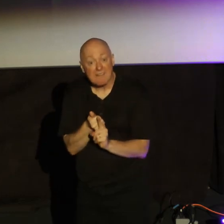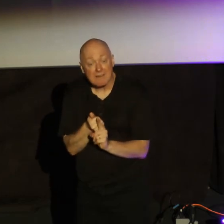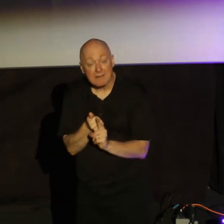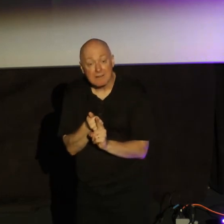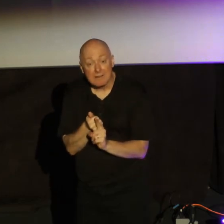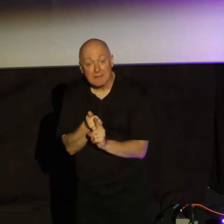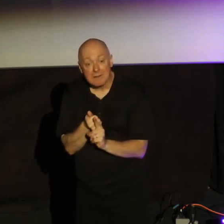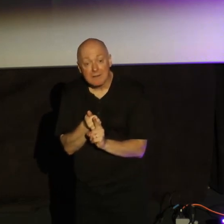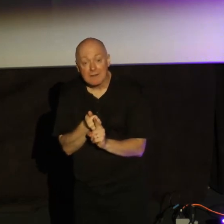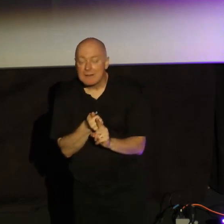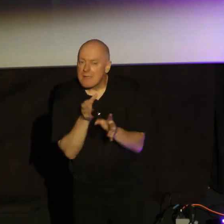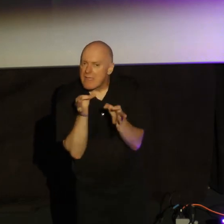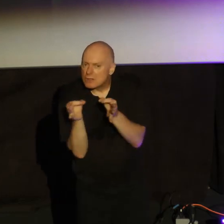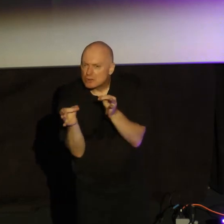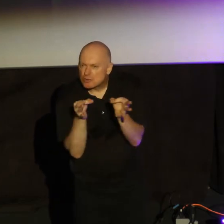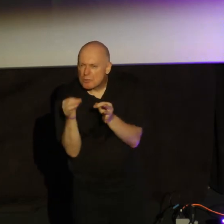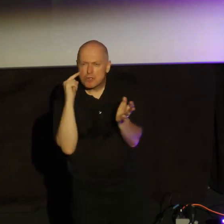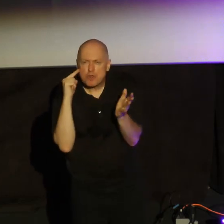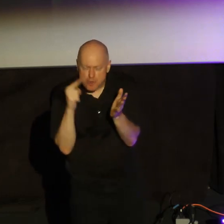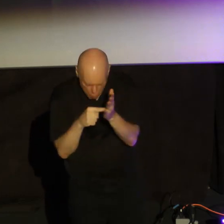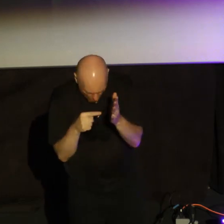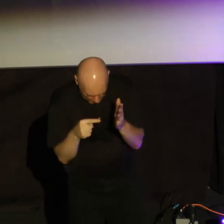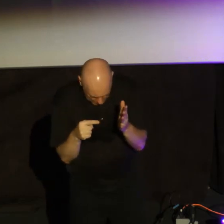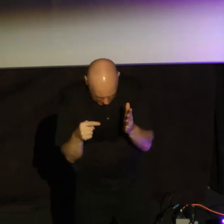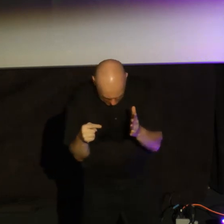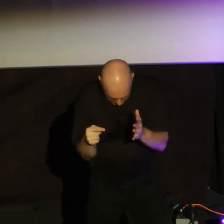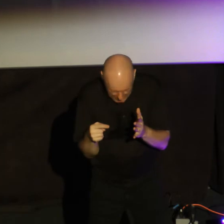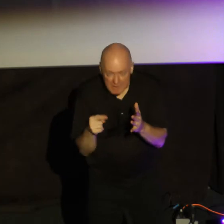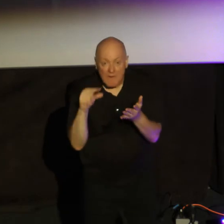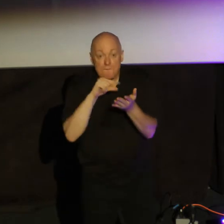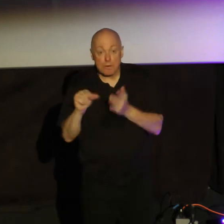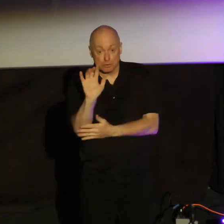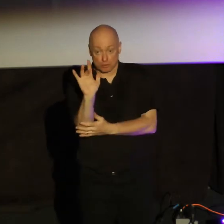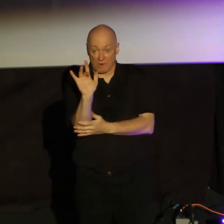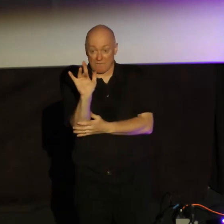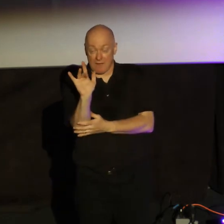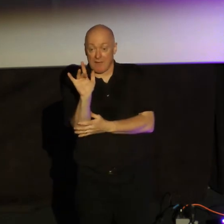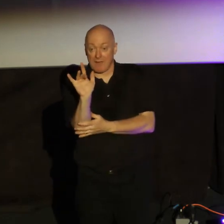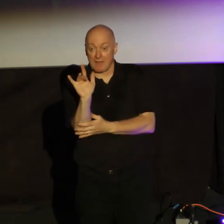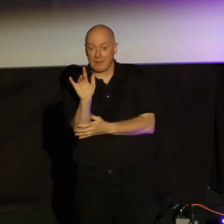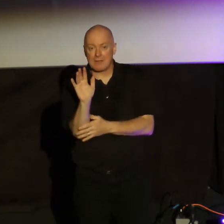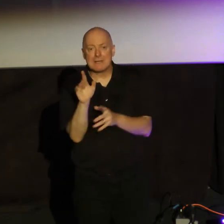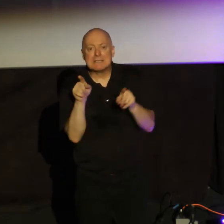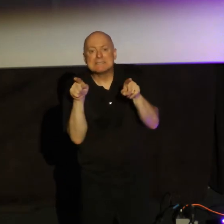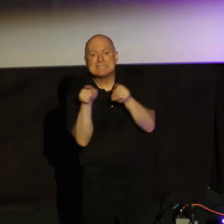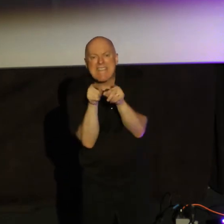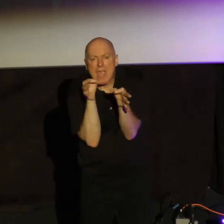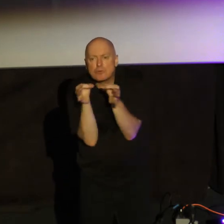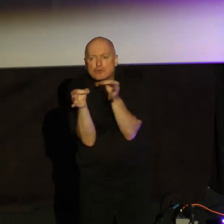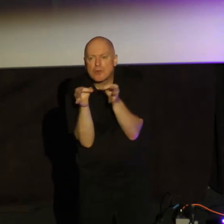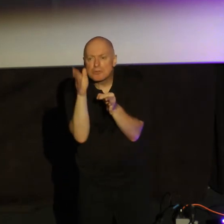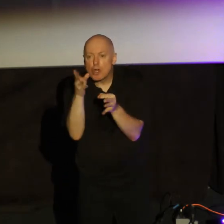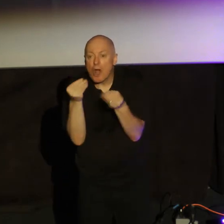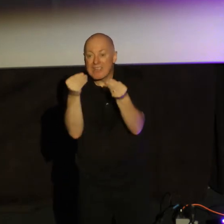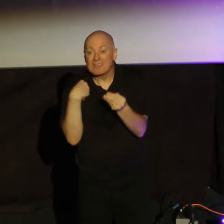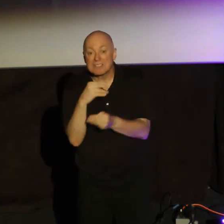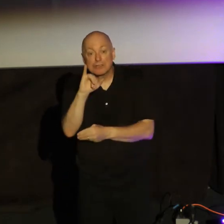The description, and notice the description of the spies, though, in verse 25. It's the same description that God gives us in Joshua 6.